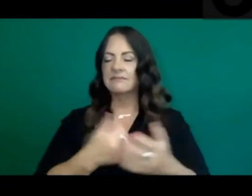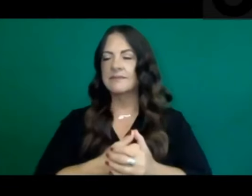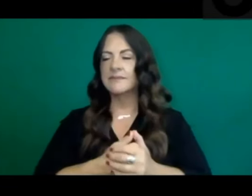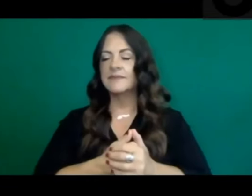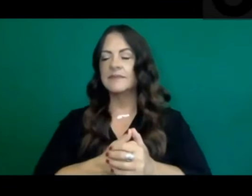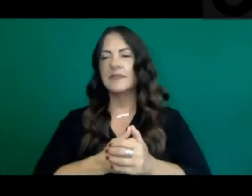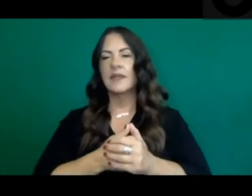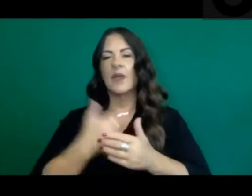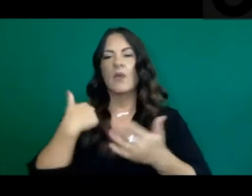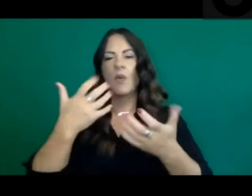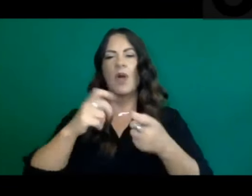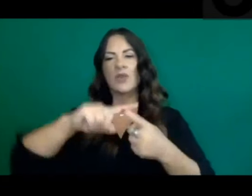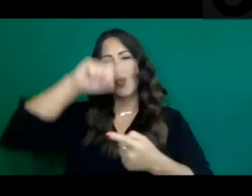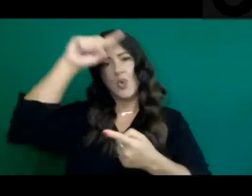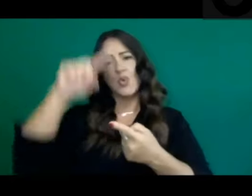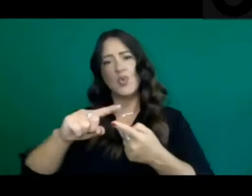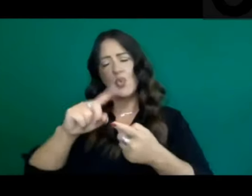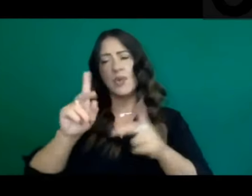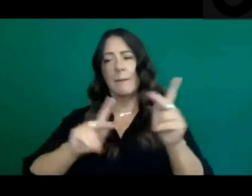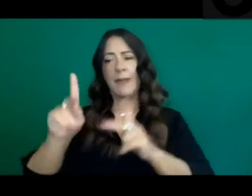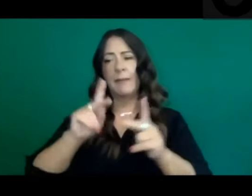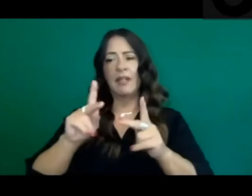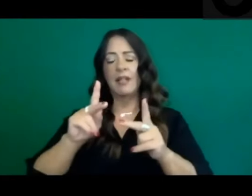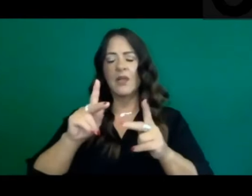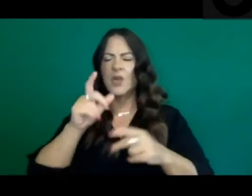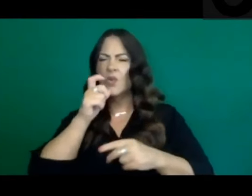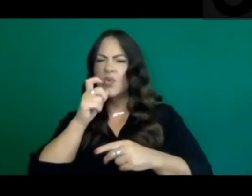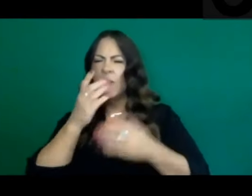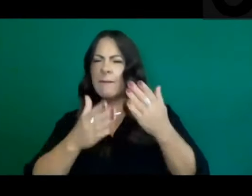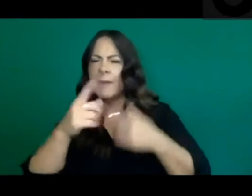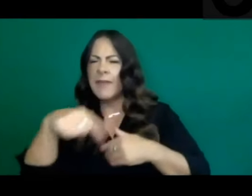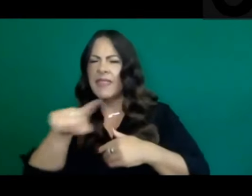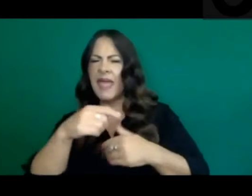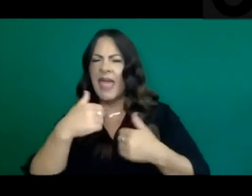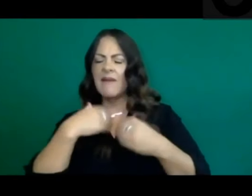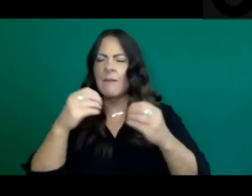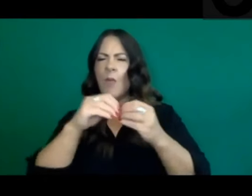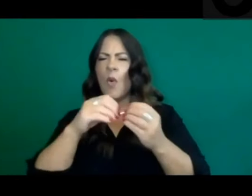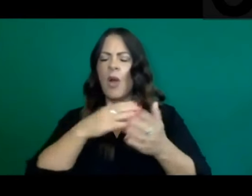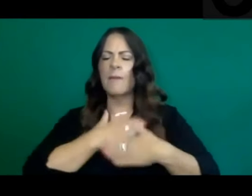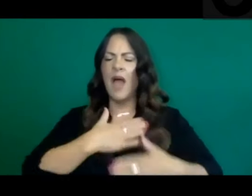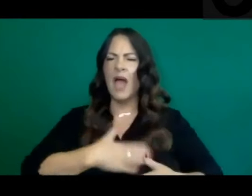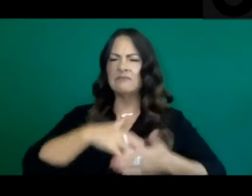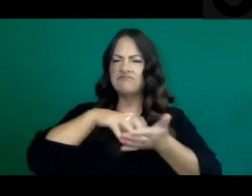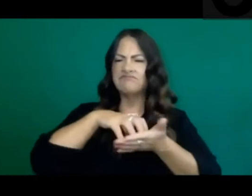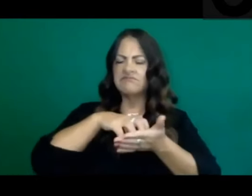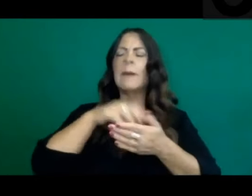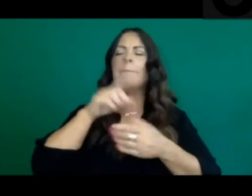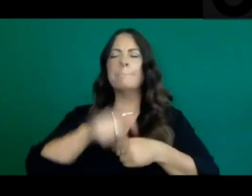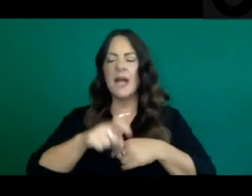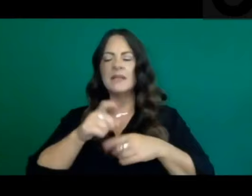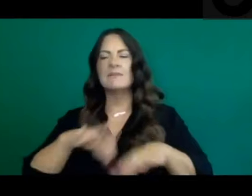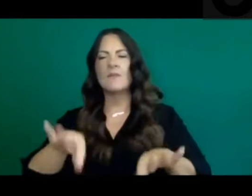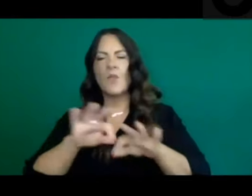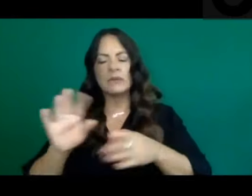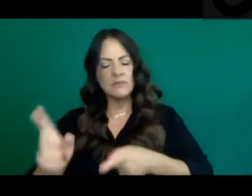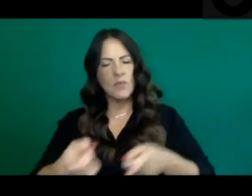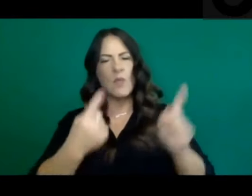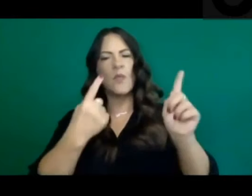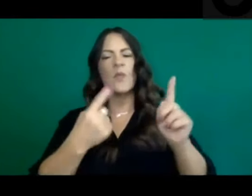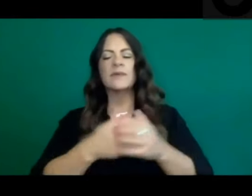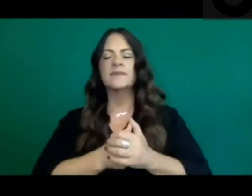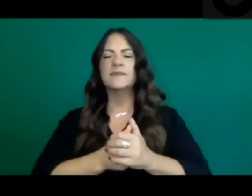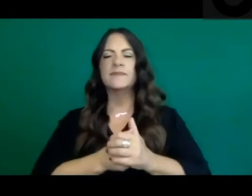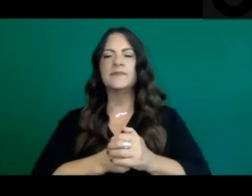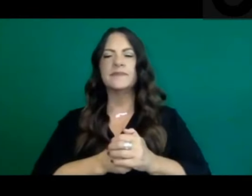reduce the number of people who are at risk because they're protected. Secondly, it is what I would say is